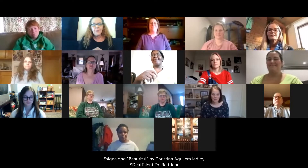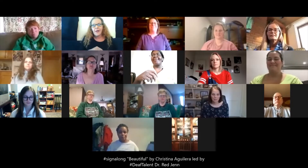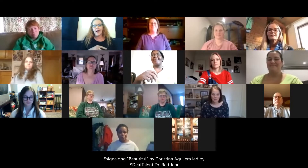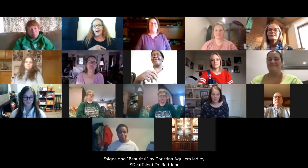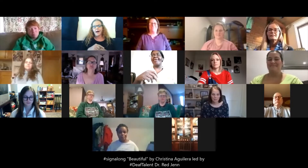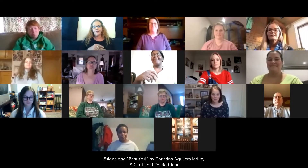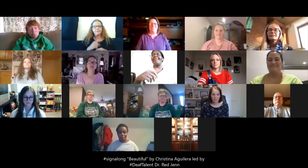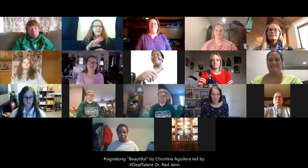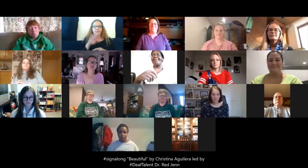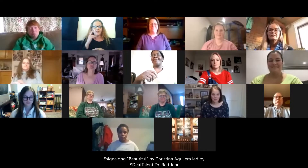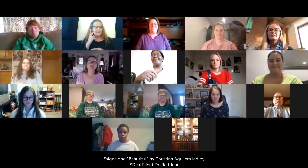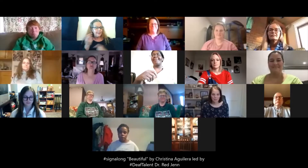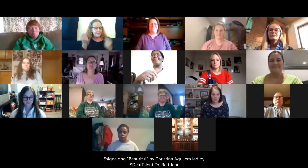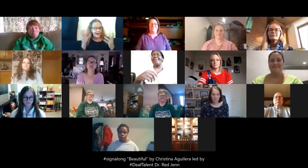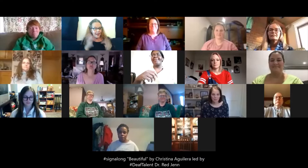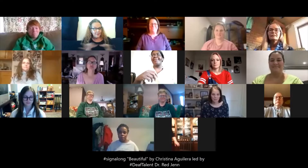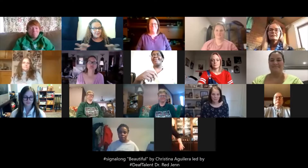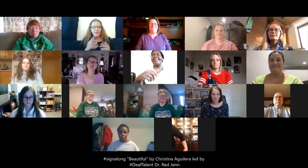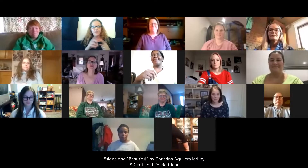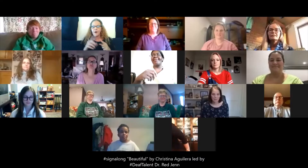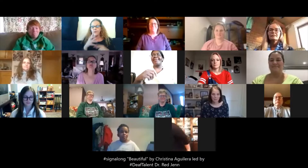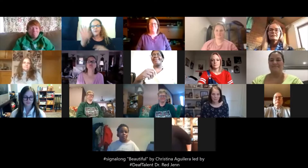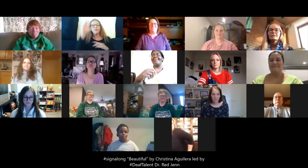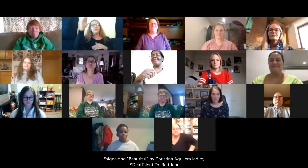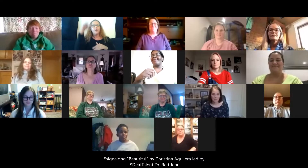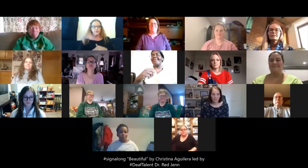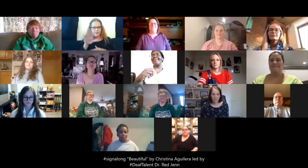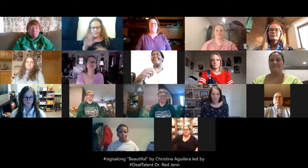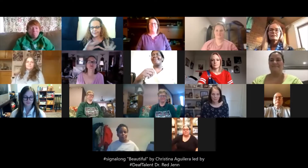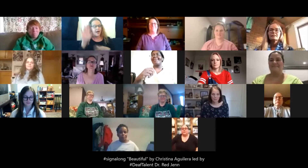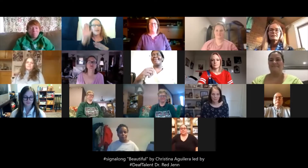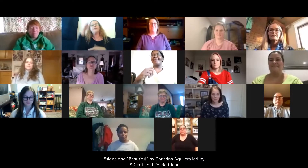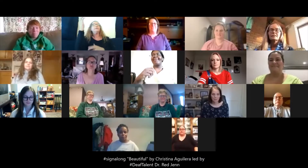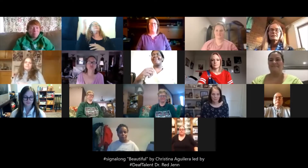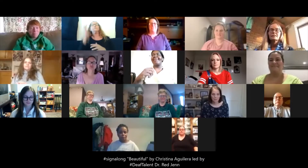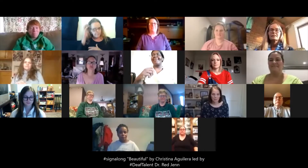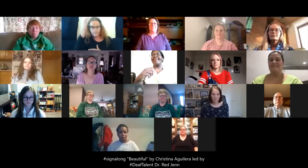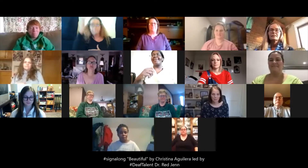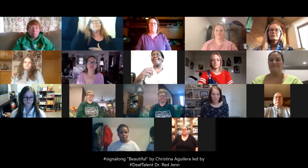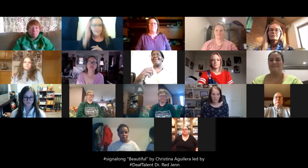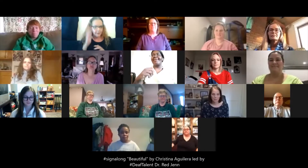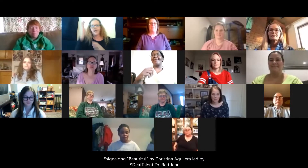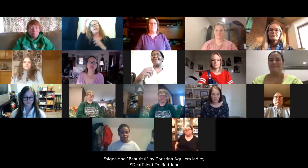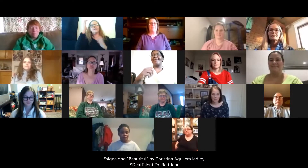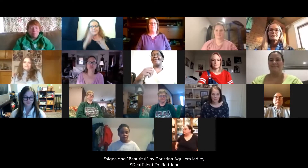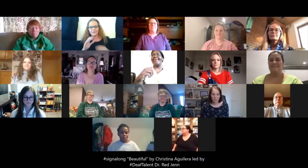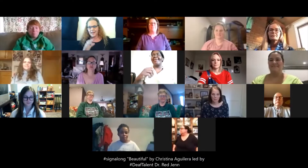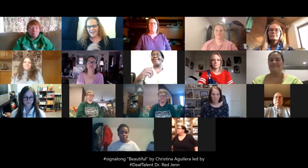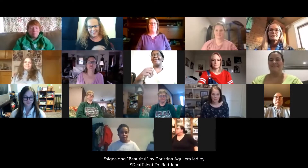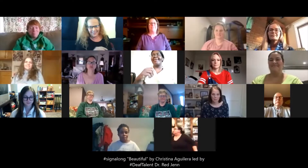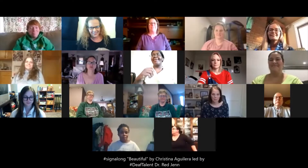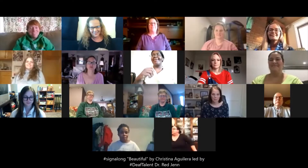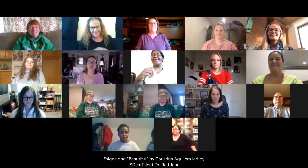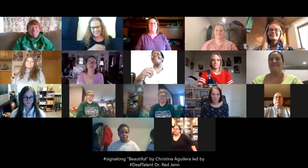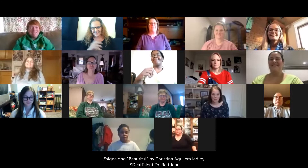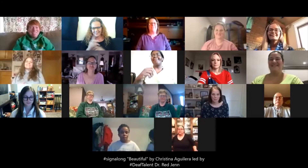because you've never seen it in sign language. So I'm going to do the riffs, and it's a lot of a lot of this stuff.